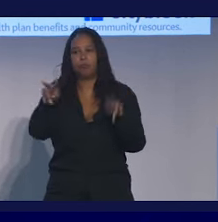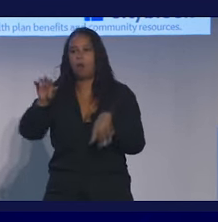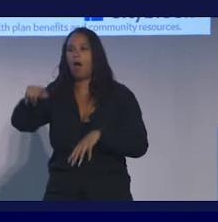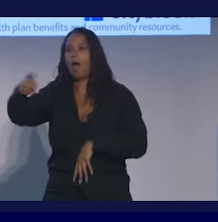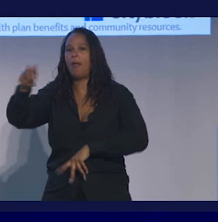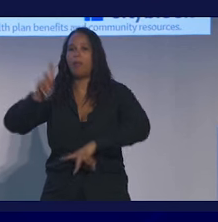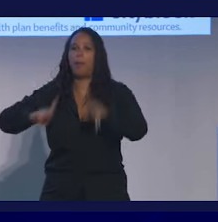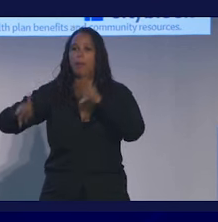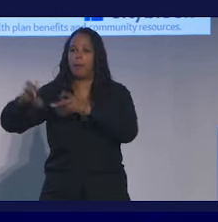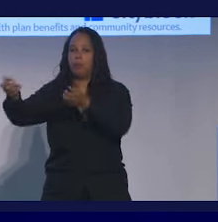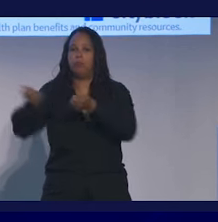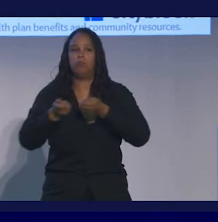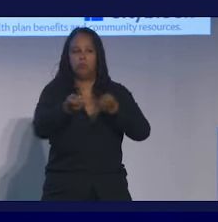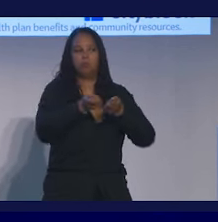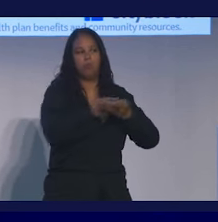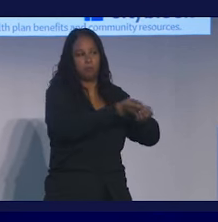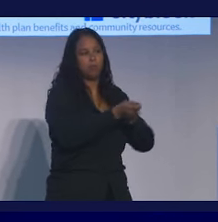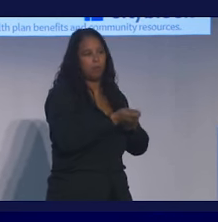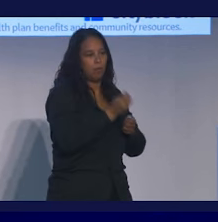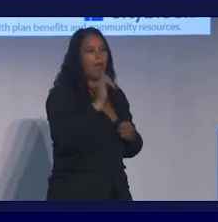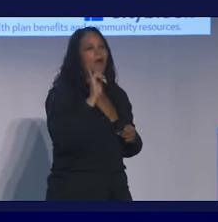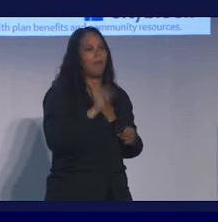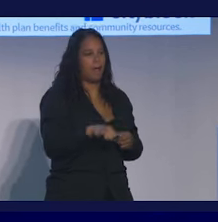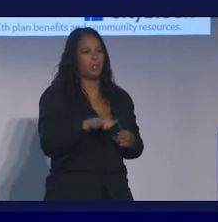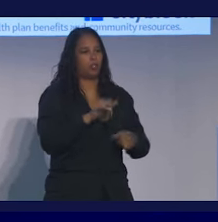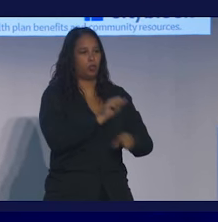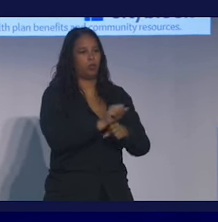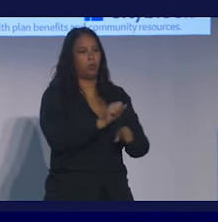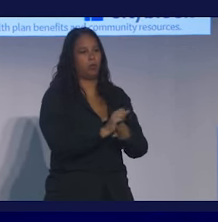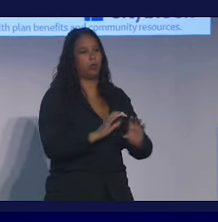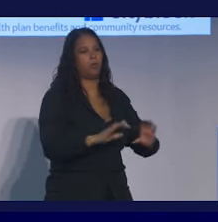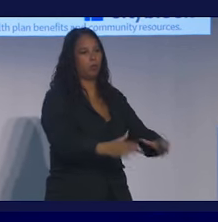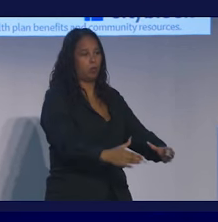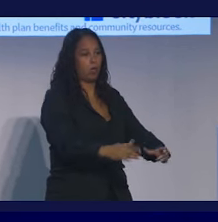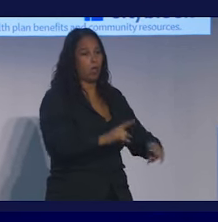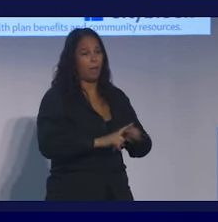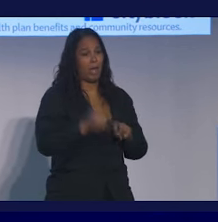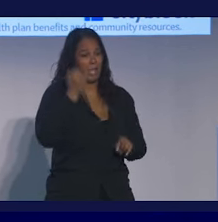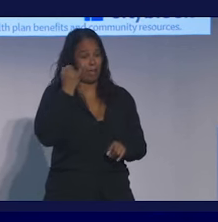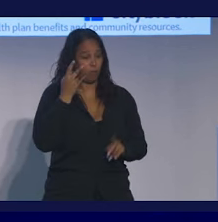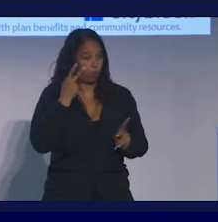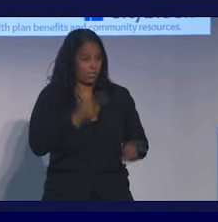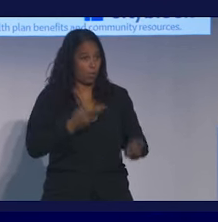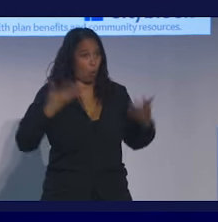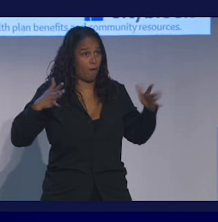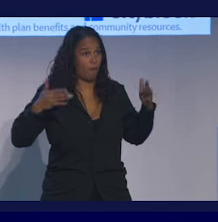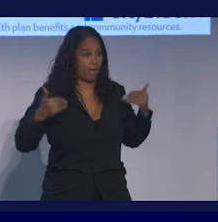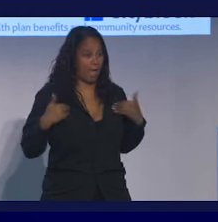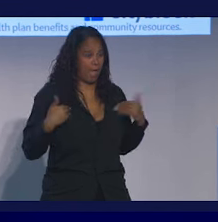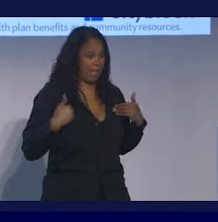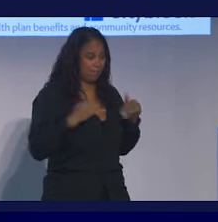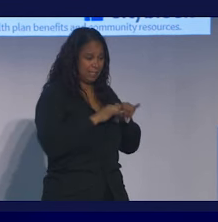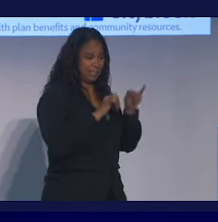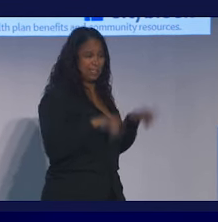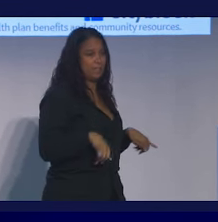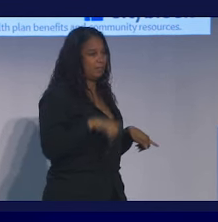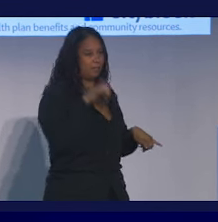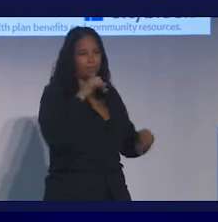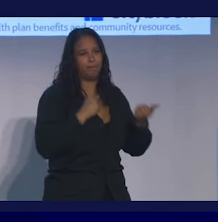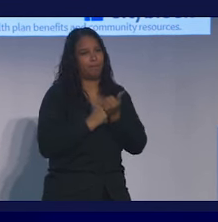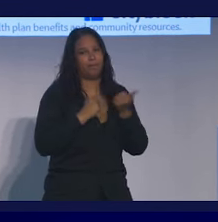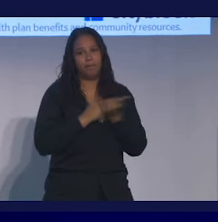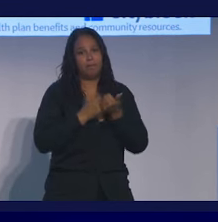been able to house more and more people. This is the work. But if you think about our existing system, it doesn't support any of this work getting done